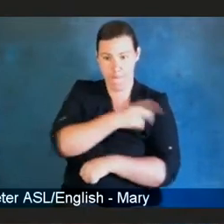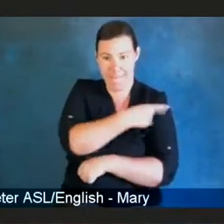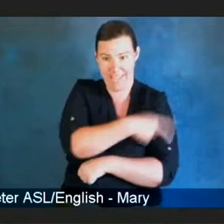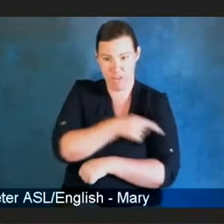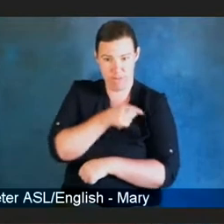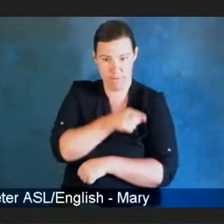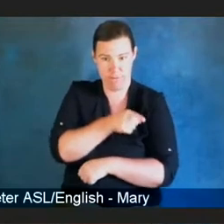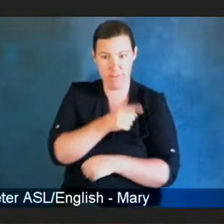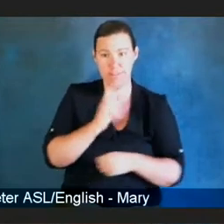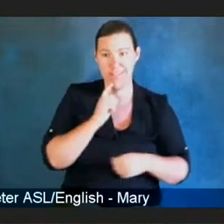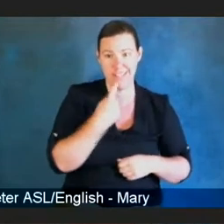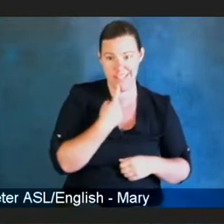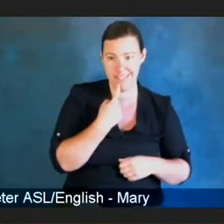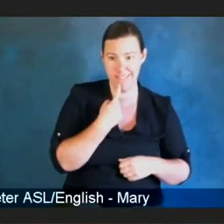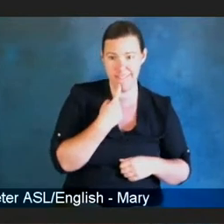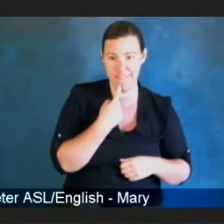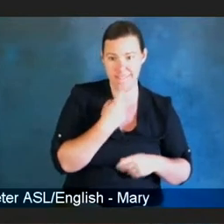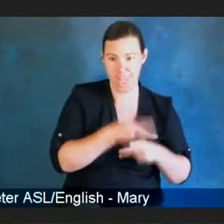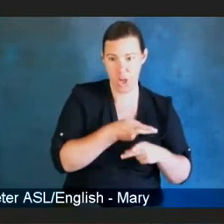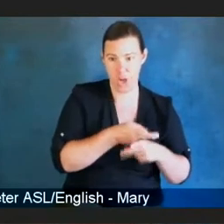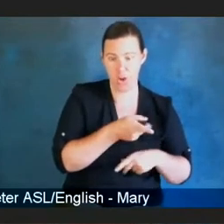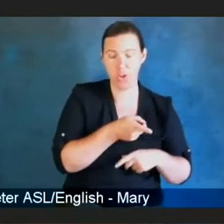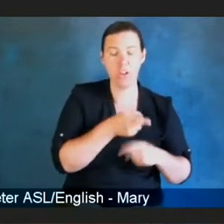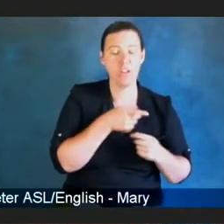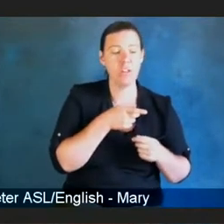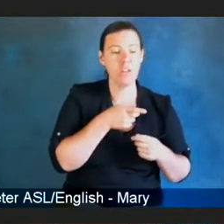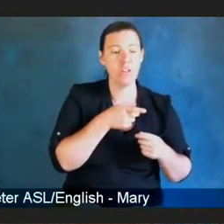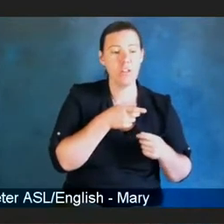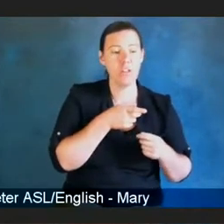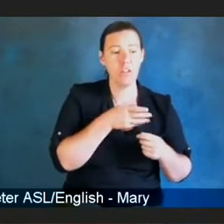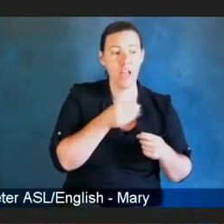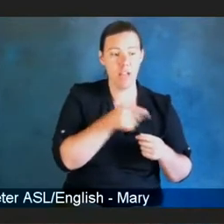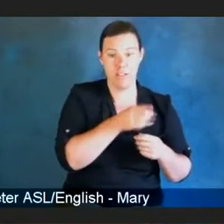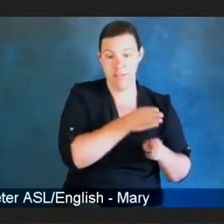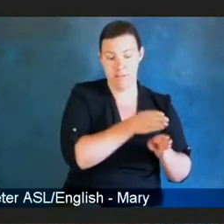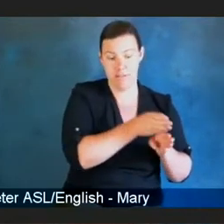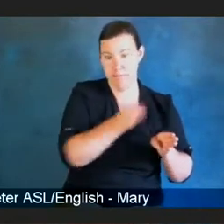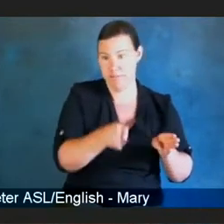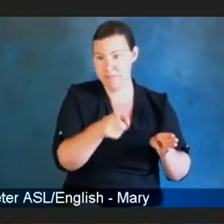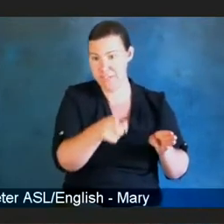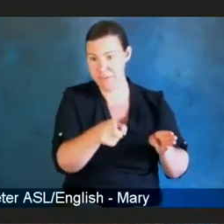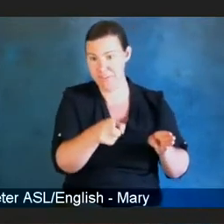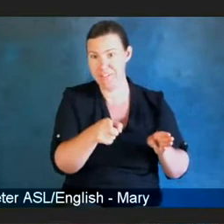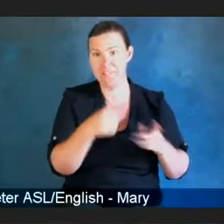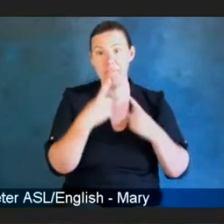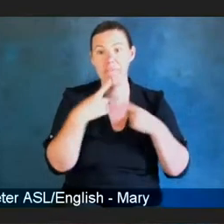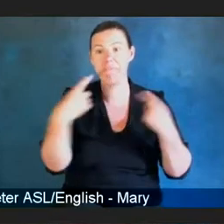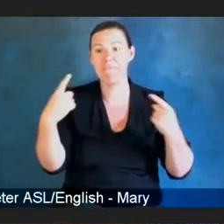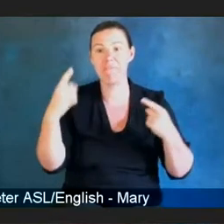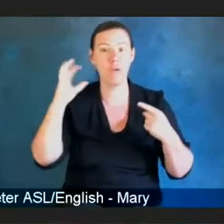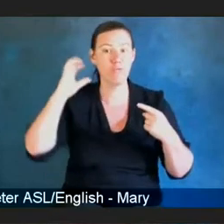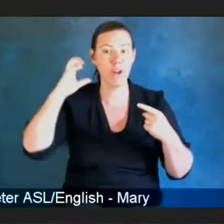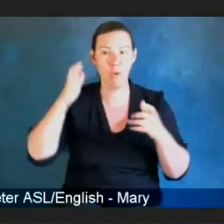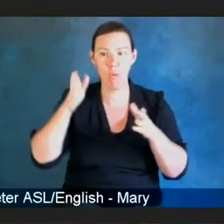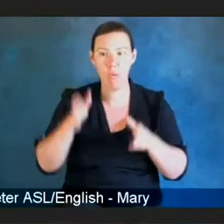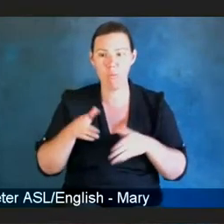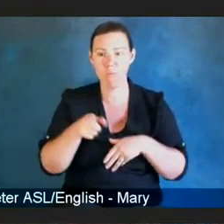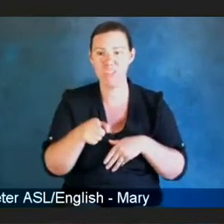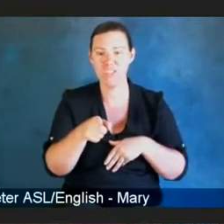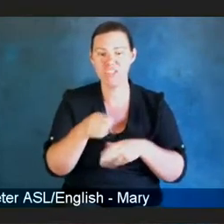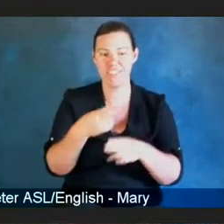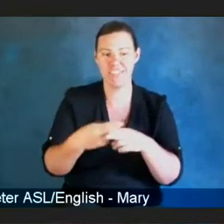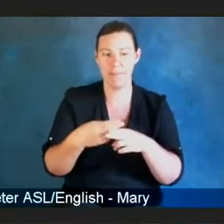was a man who was a very prominent radio commentator in Boston named